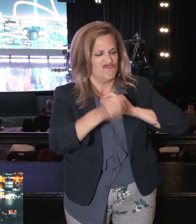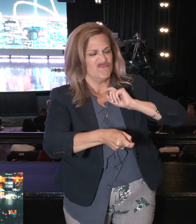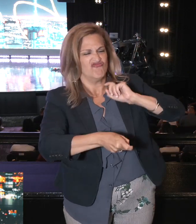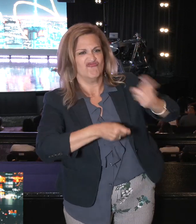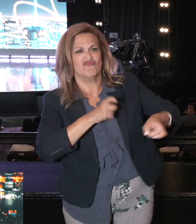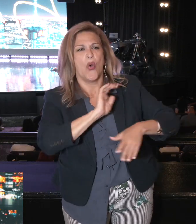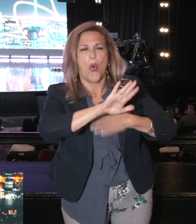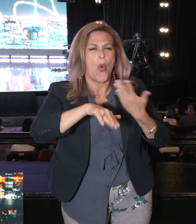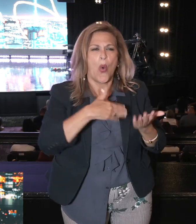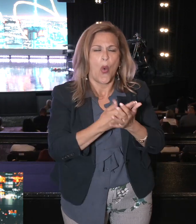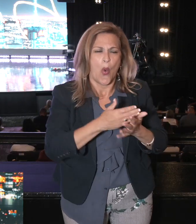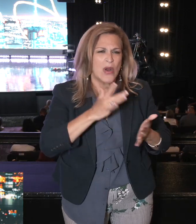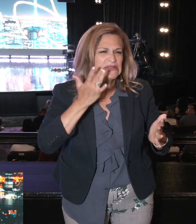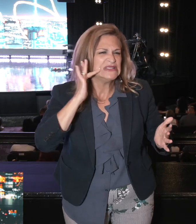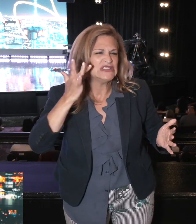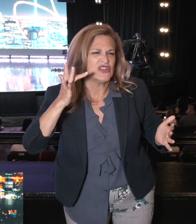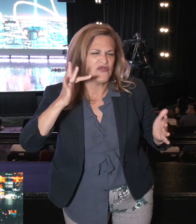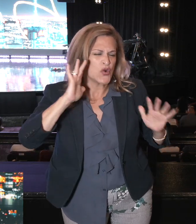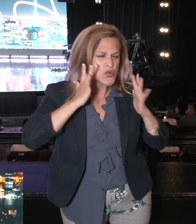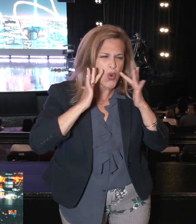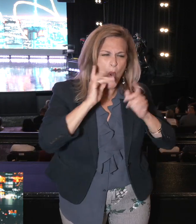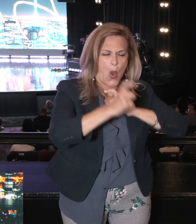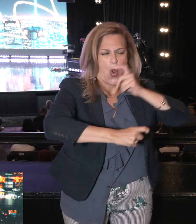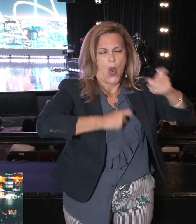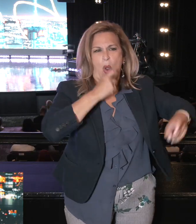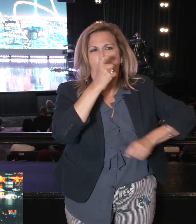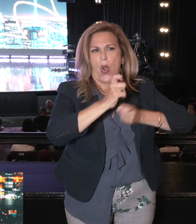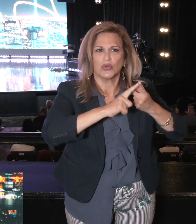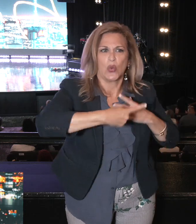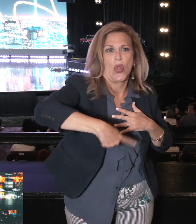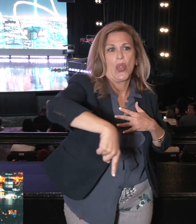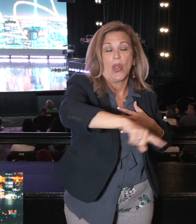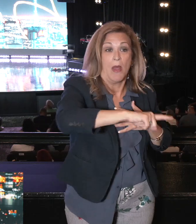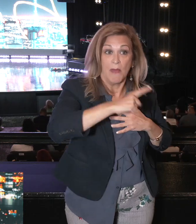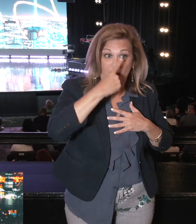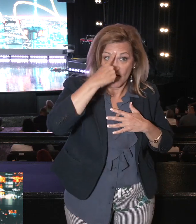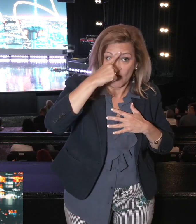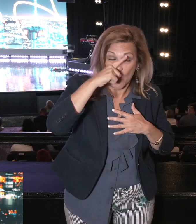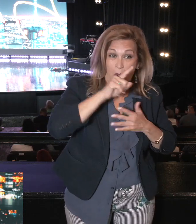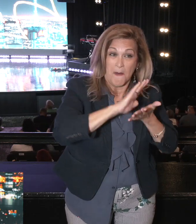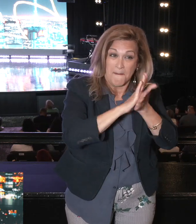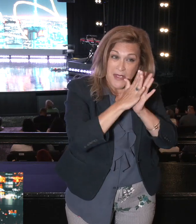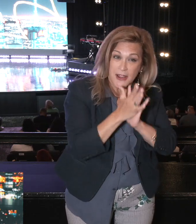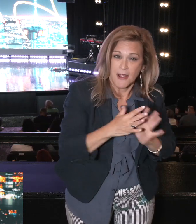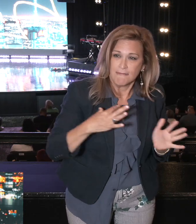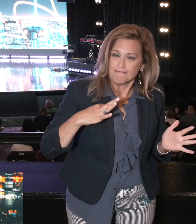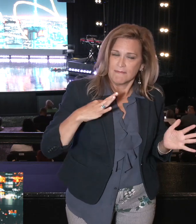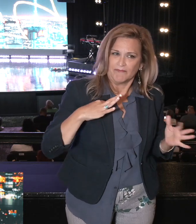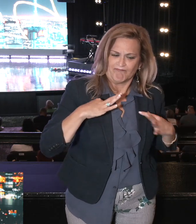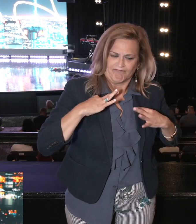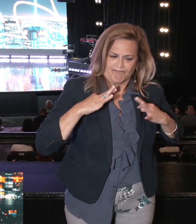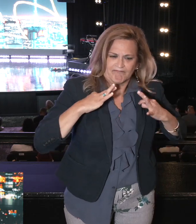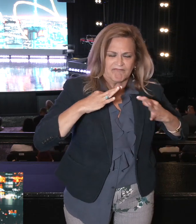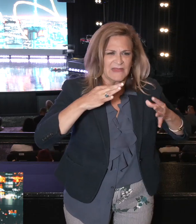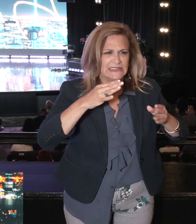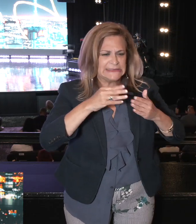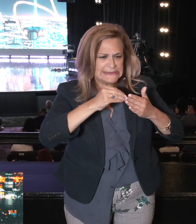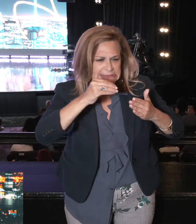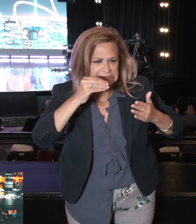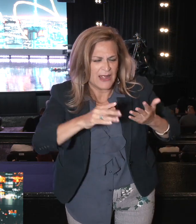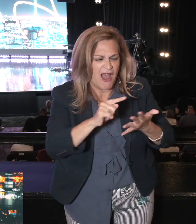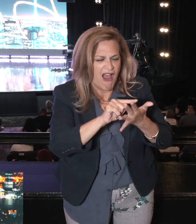cloths for the, because God was going to tell them how to worship and build the tabernacle. So they had cloths and linens and all kinds of resources.